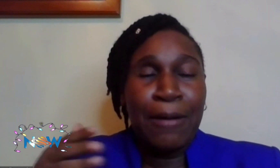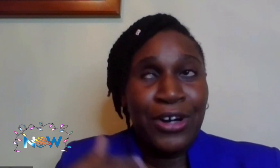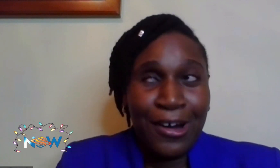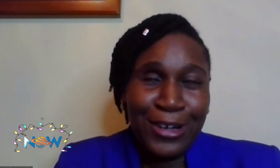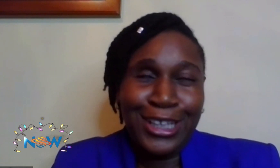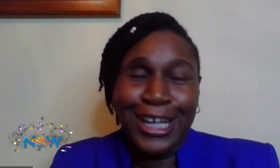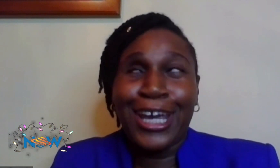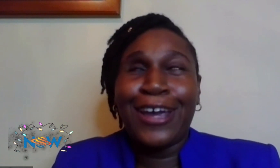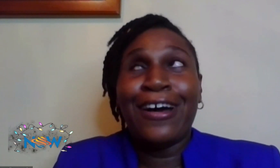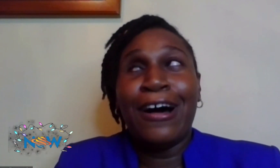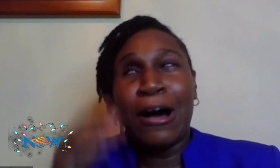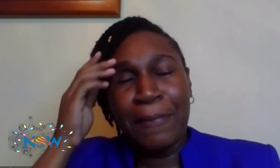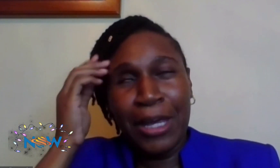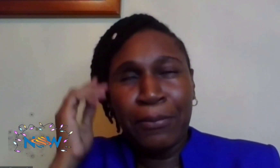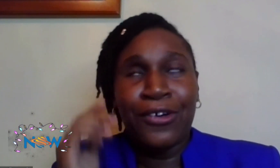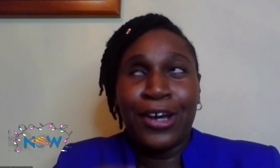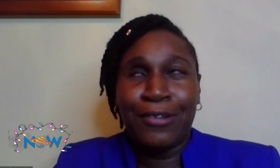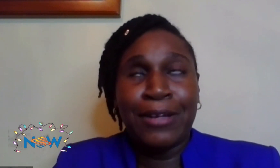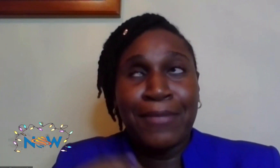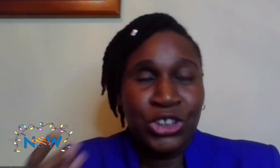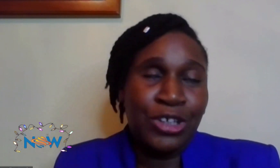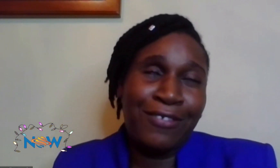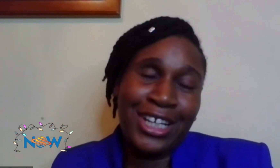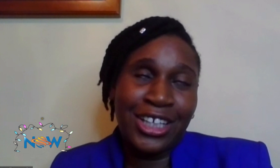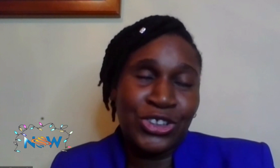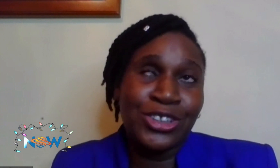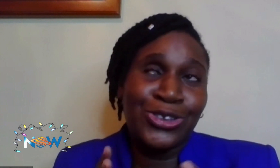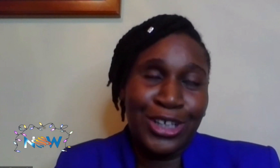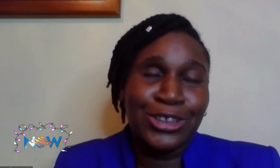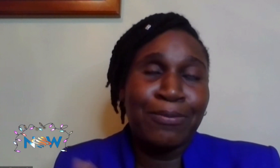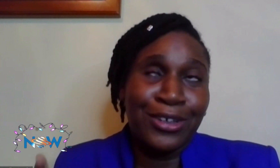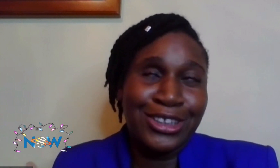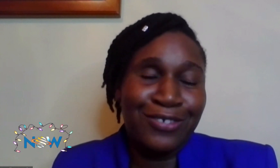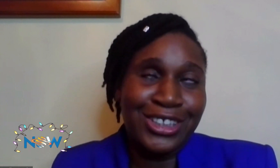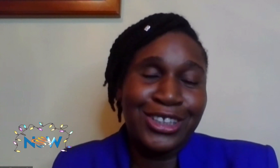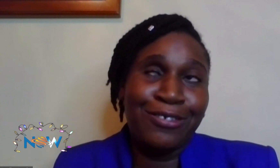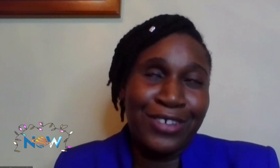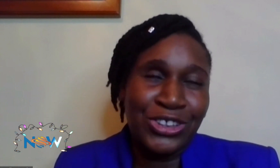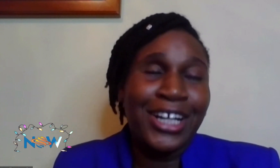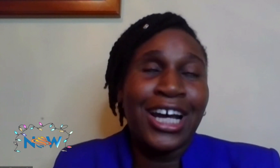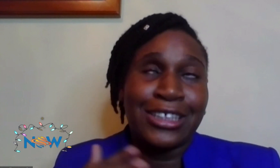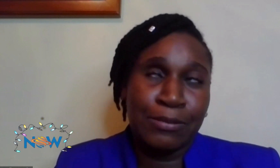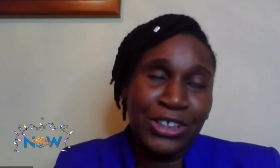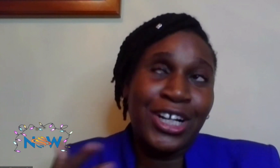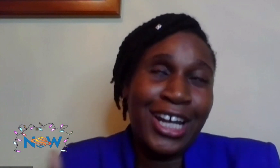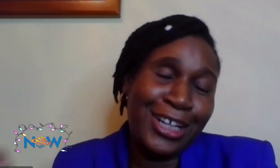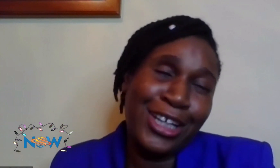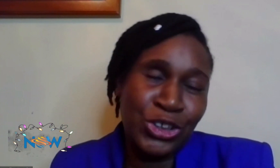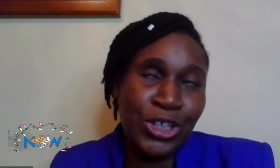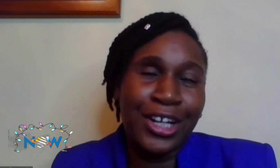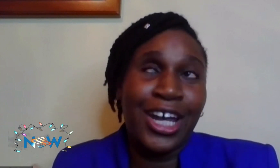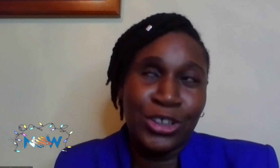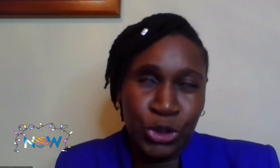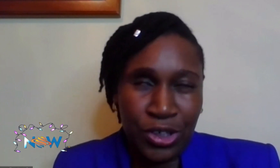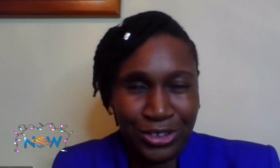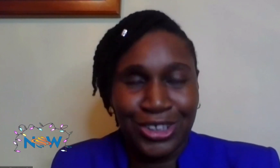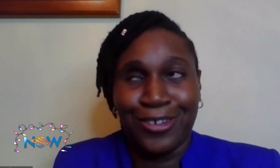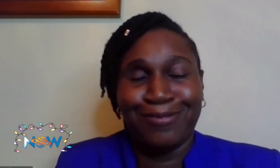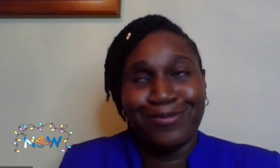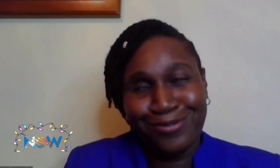I am currently employed with the Ministry of Education Student Support Services Division as a special education